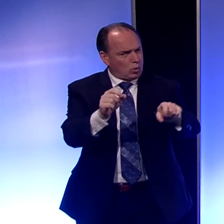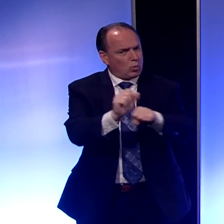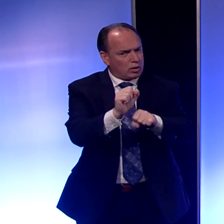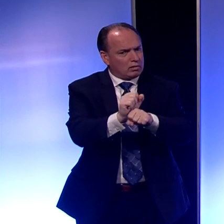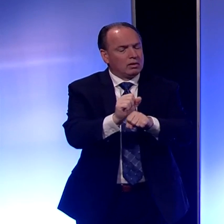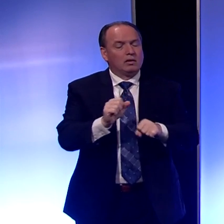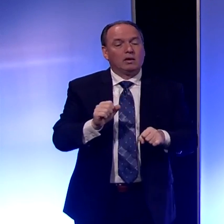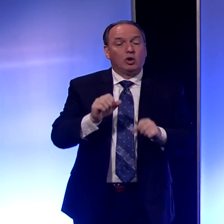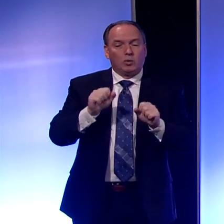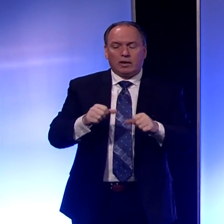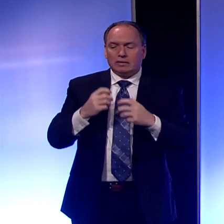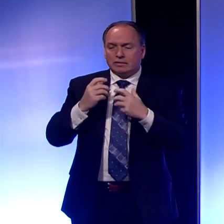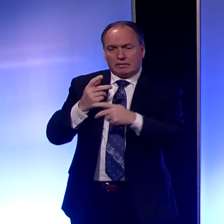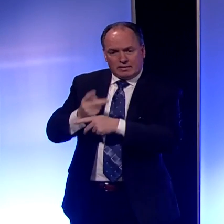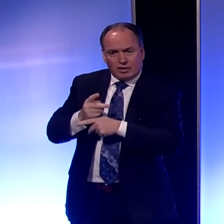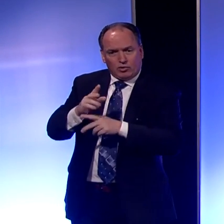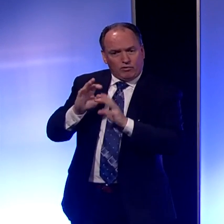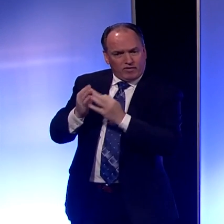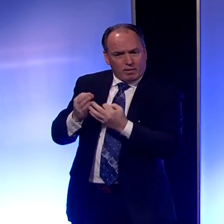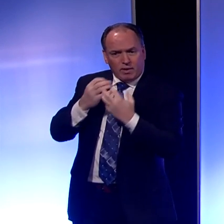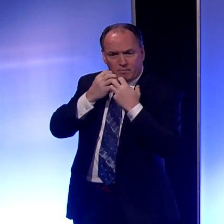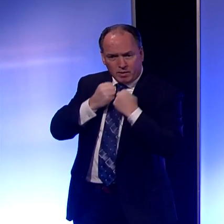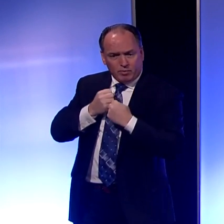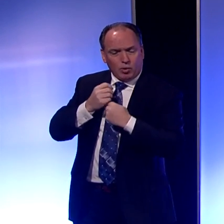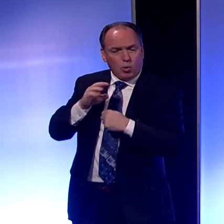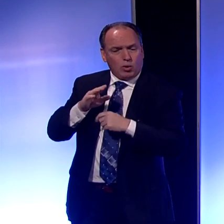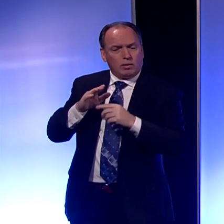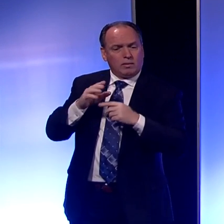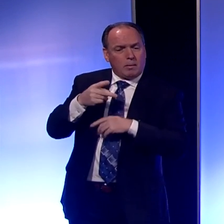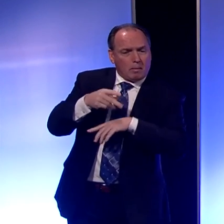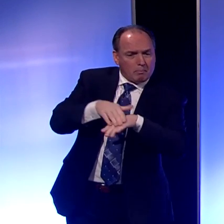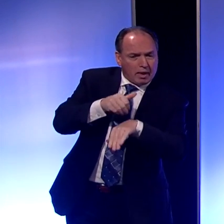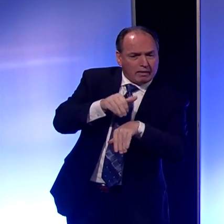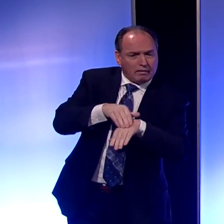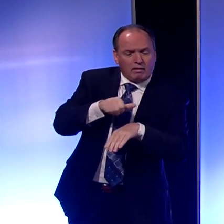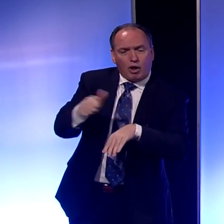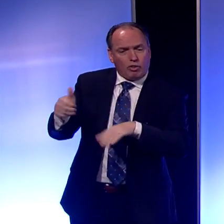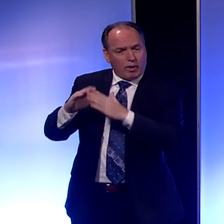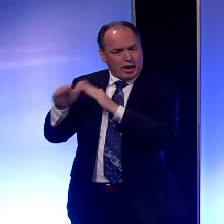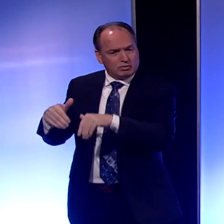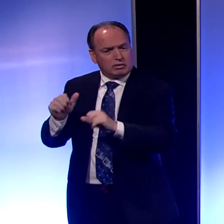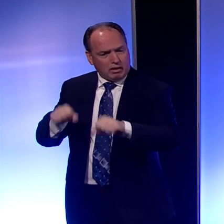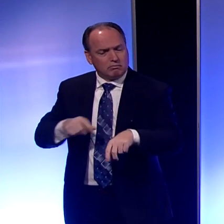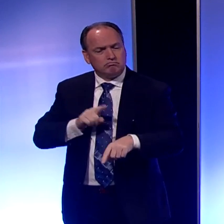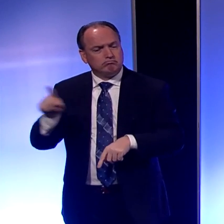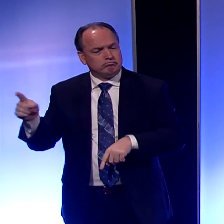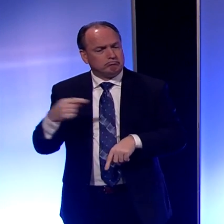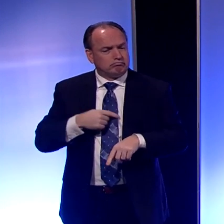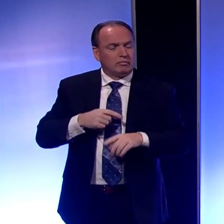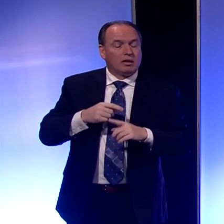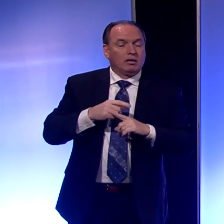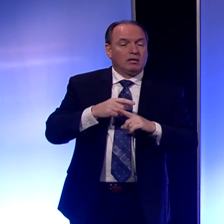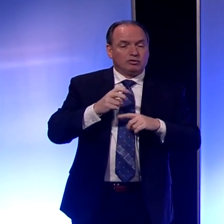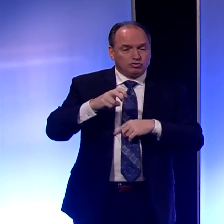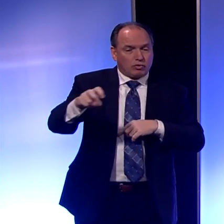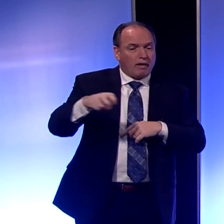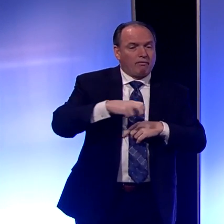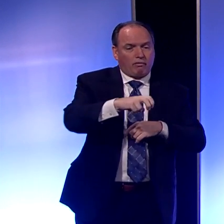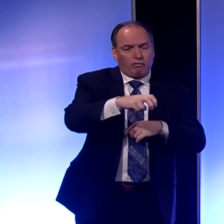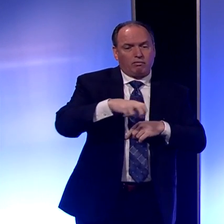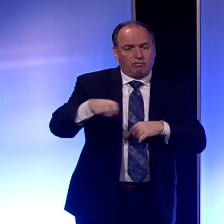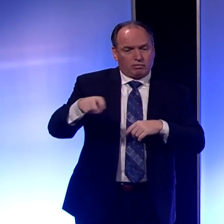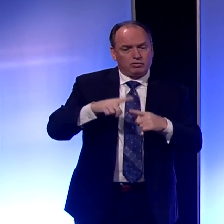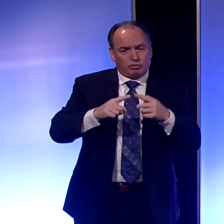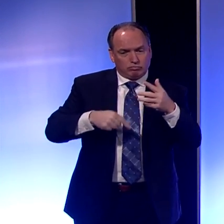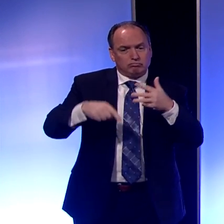another family member or a pet in another household. And you can have travel related to the provisions of or access to the above